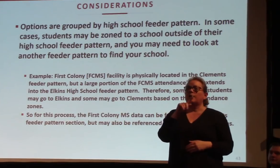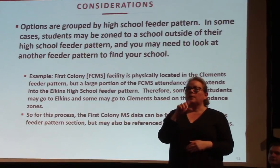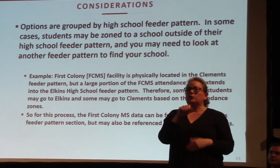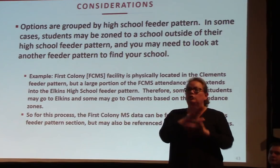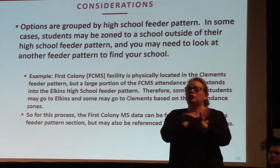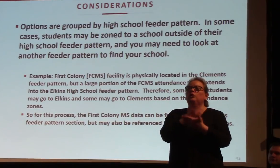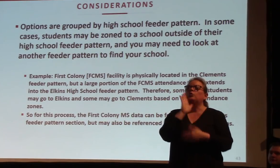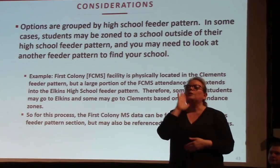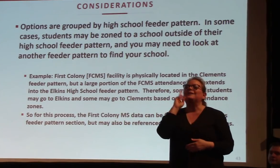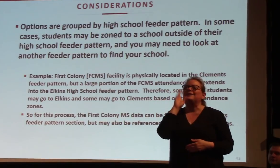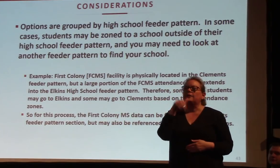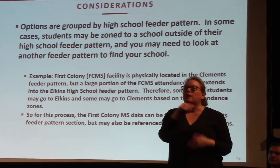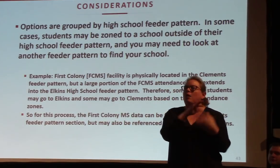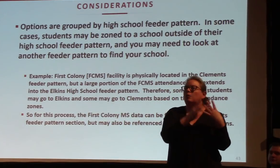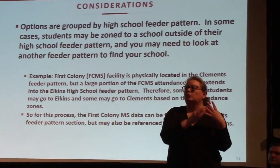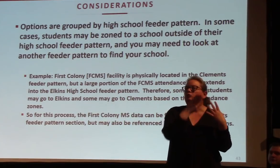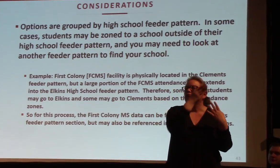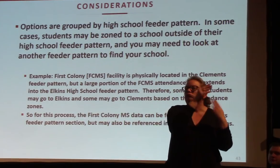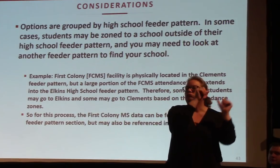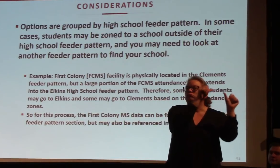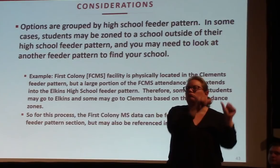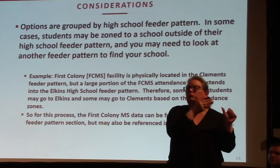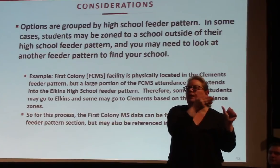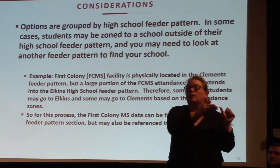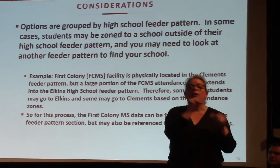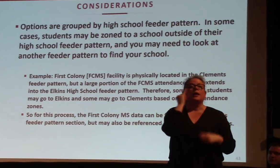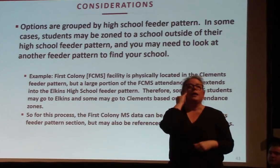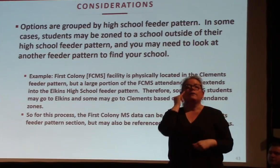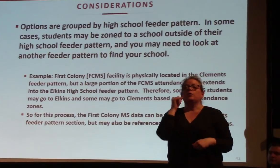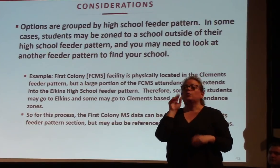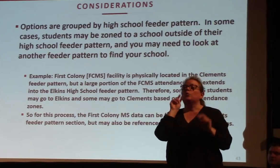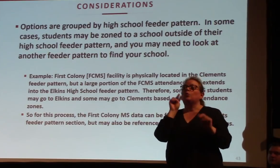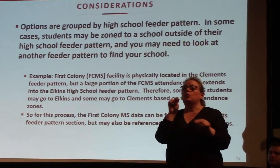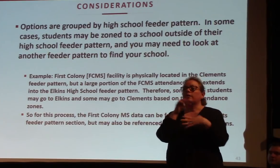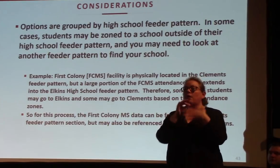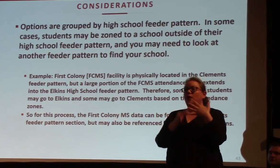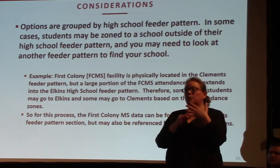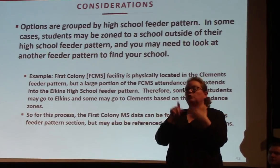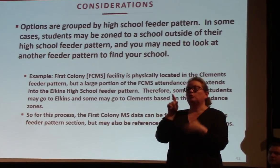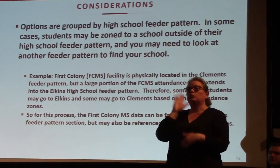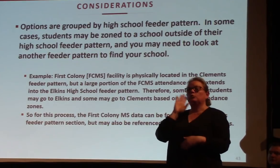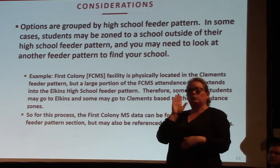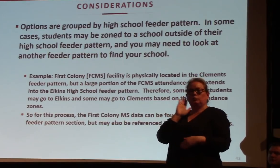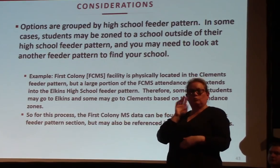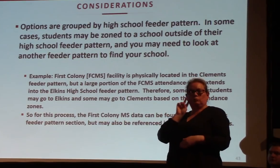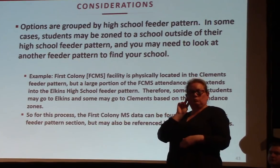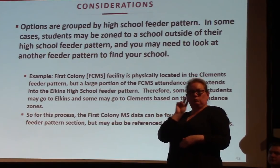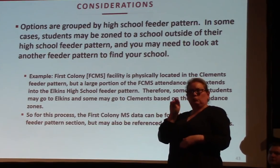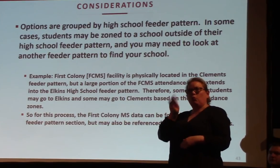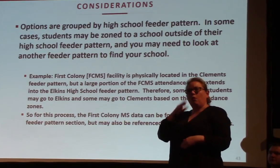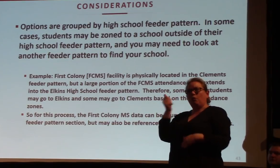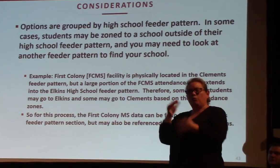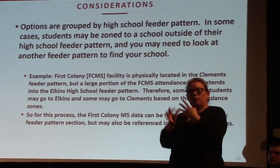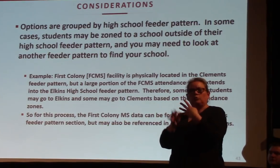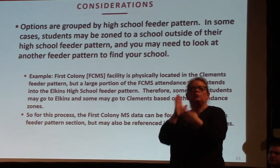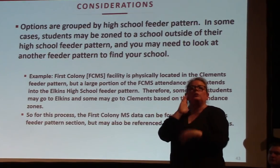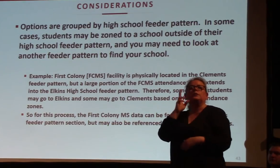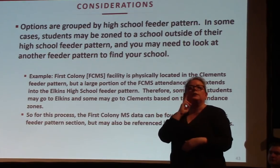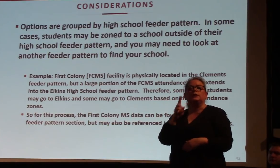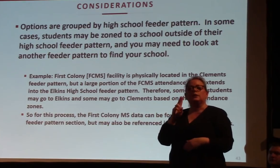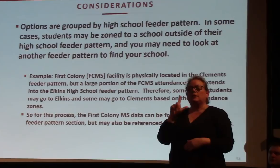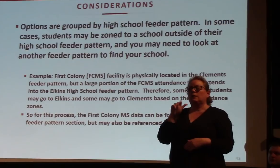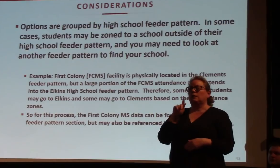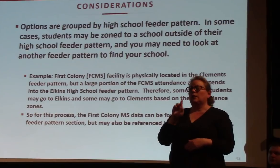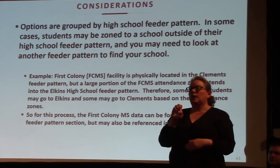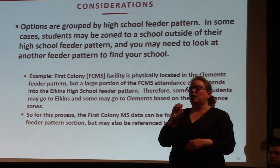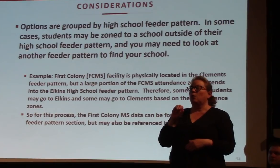there. If you look at the Elkins sheet, you're going to see Lake Olympia and Quail Valley on there because they are physically within the